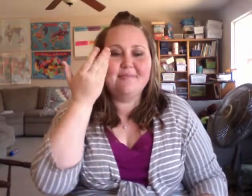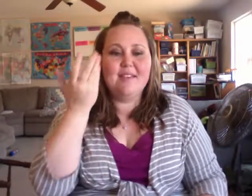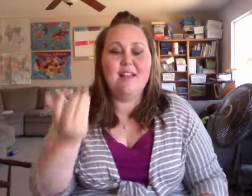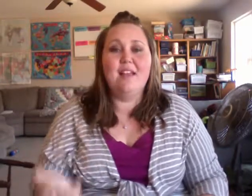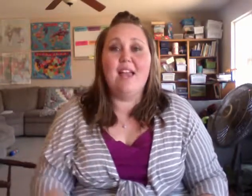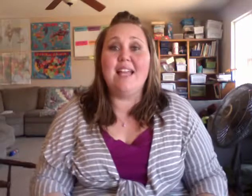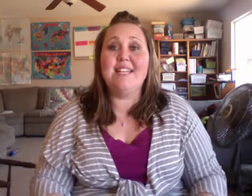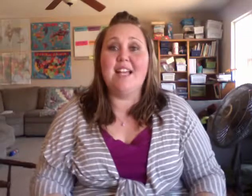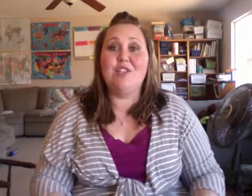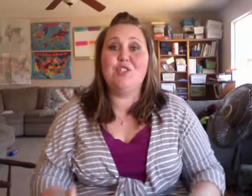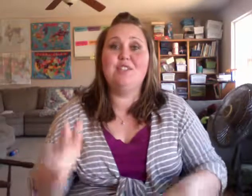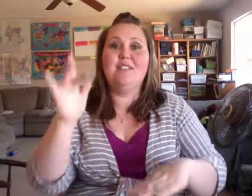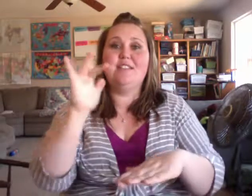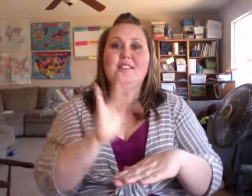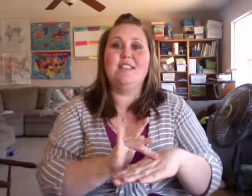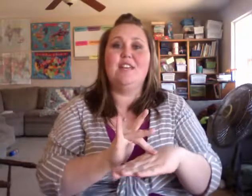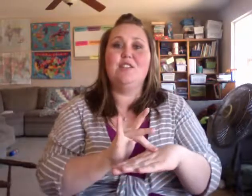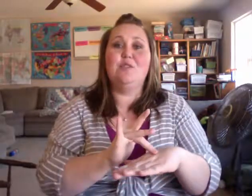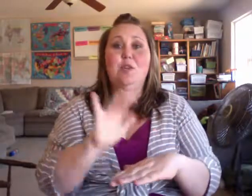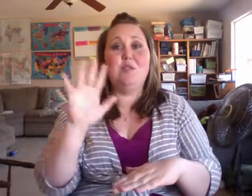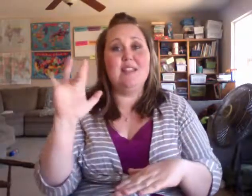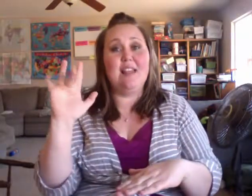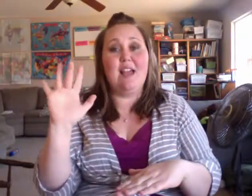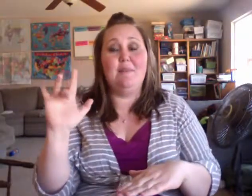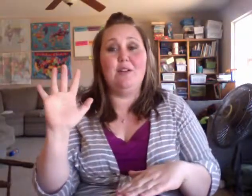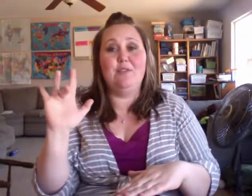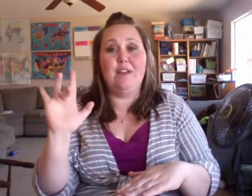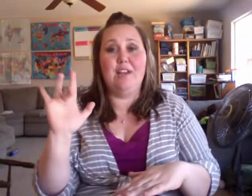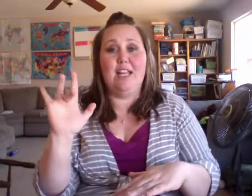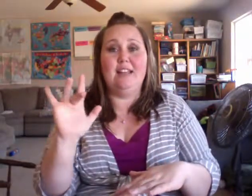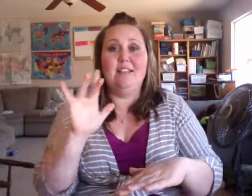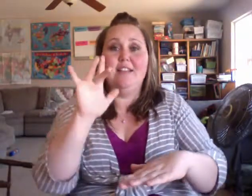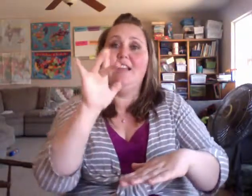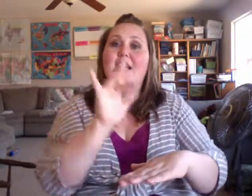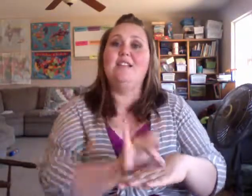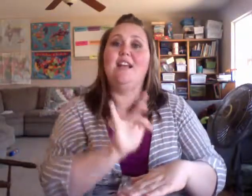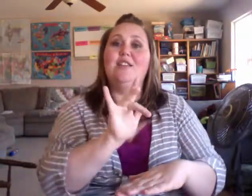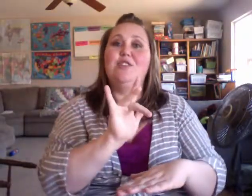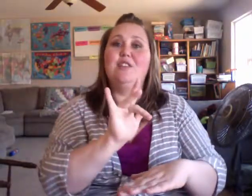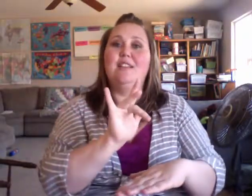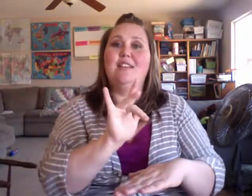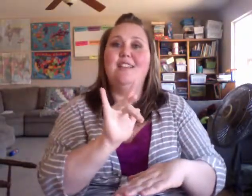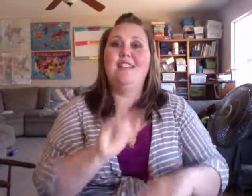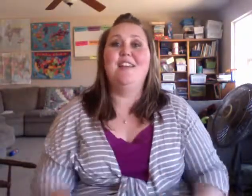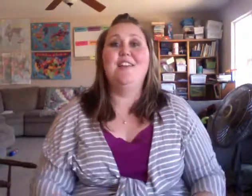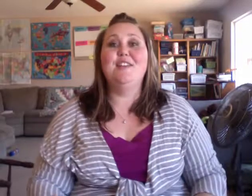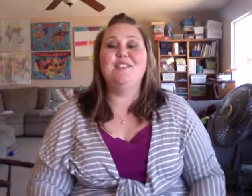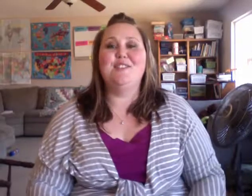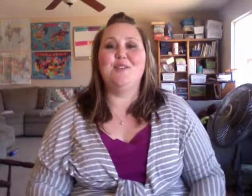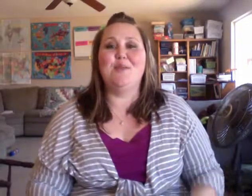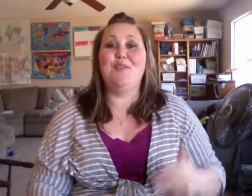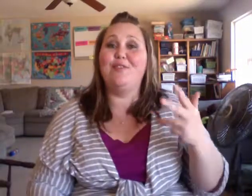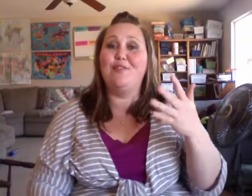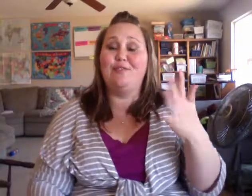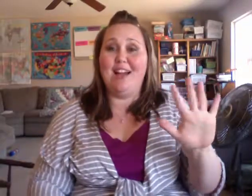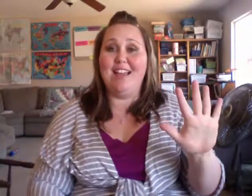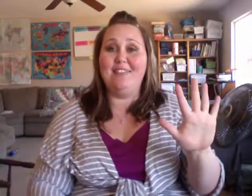And touch. Touch. We're using that middle finger again. Touch. So the five,